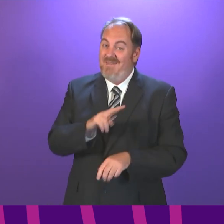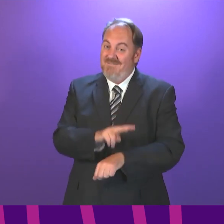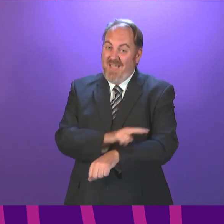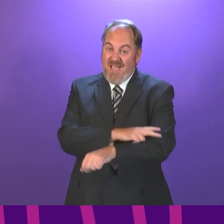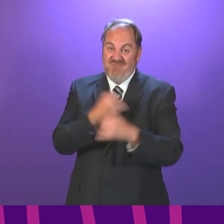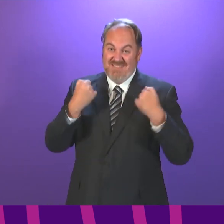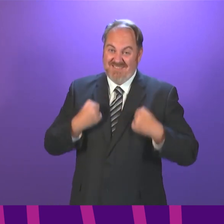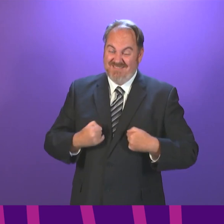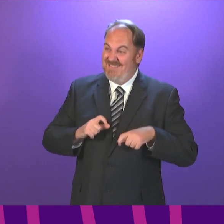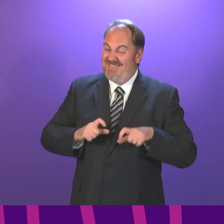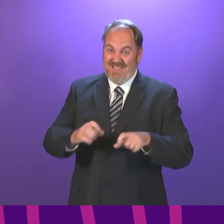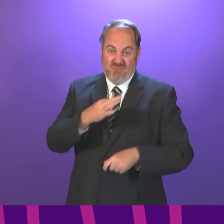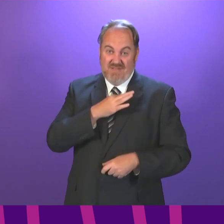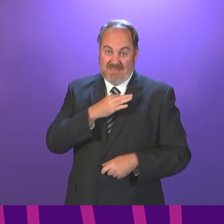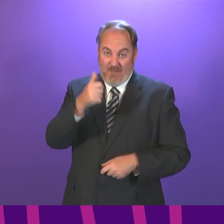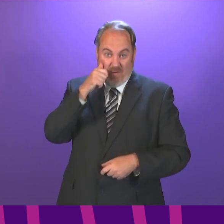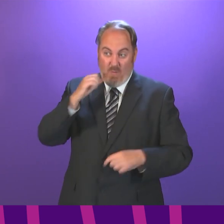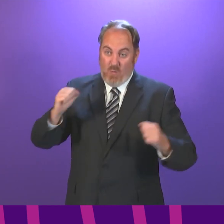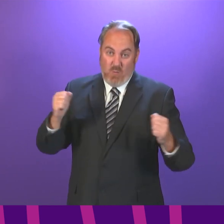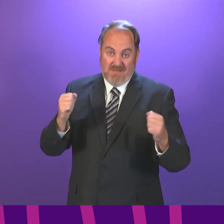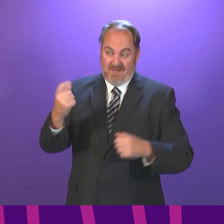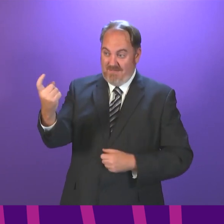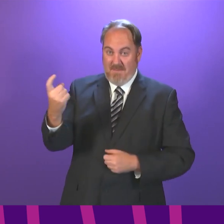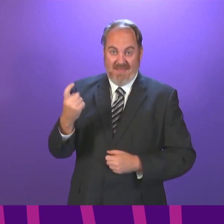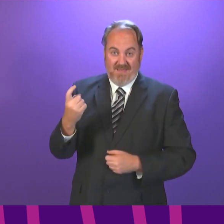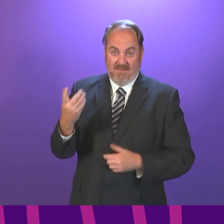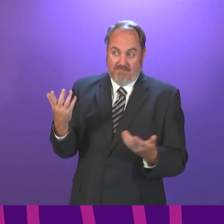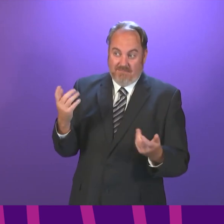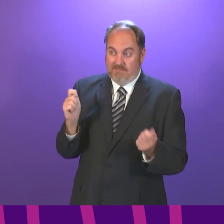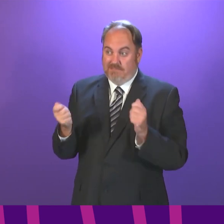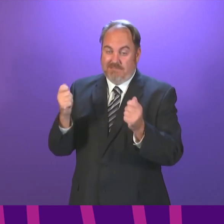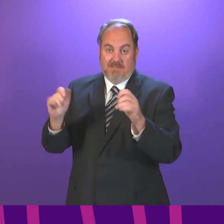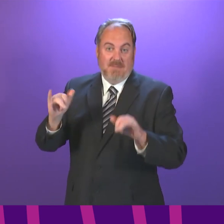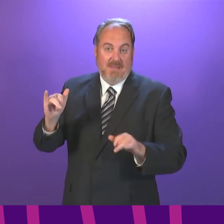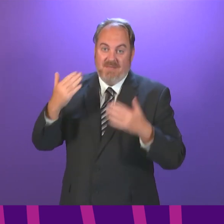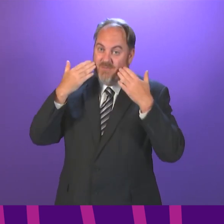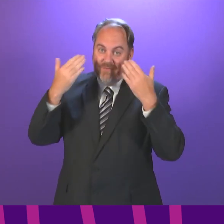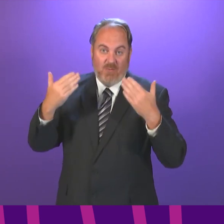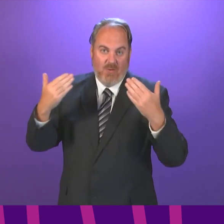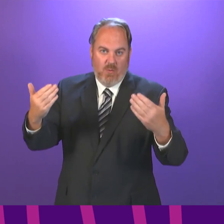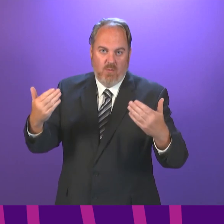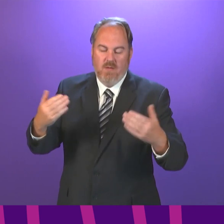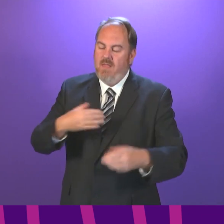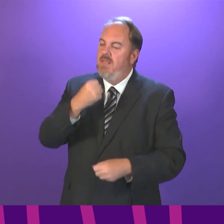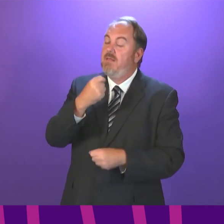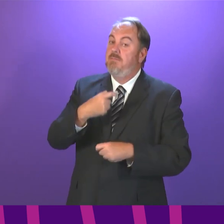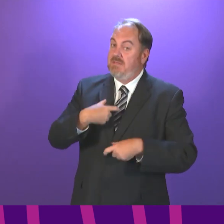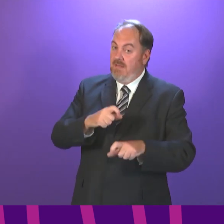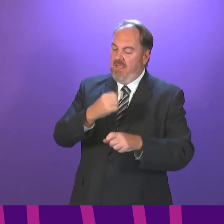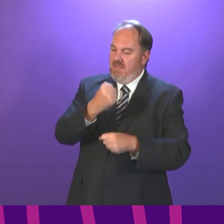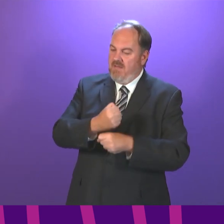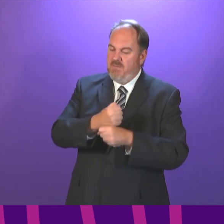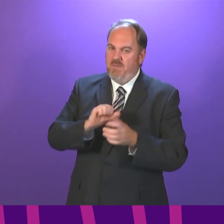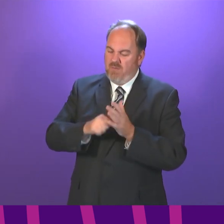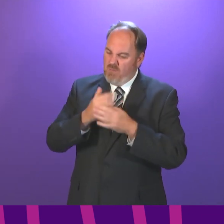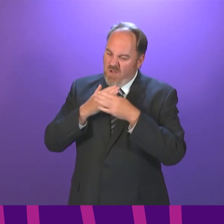winter, it may well pose challenges for us again. As we have done throughout, the government will seek to take whatever action is necessary to keep the